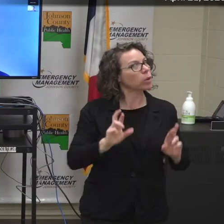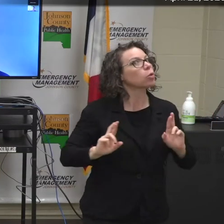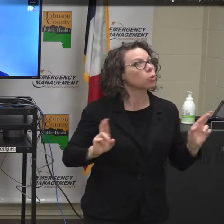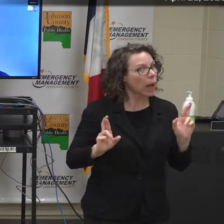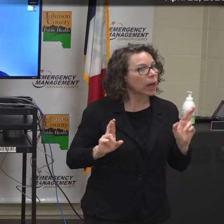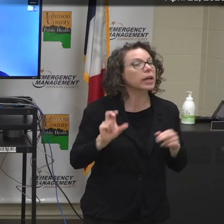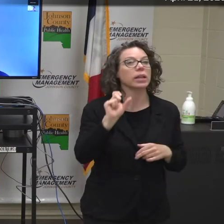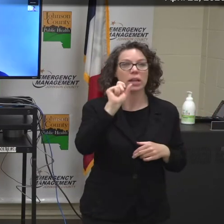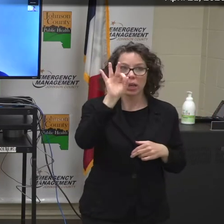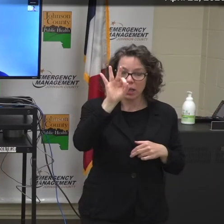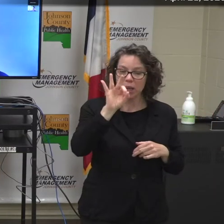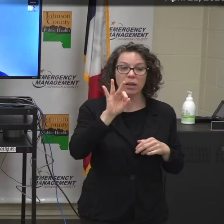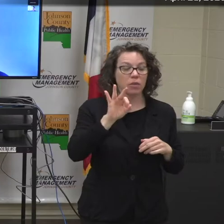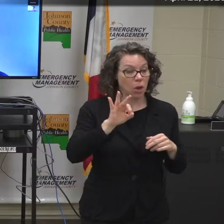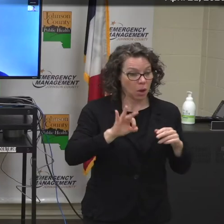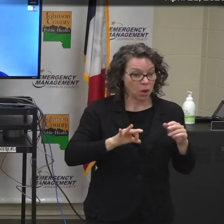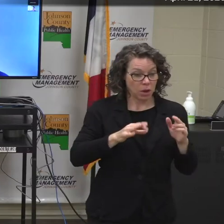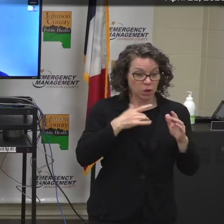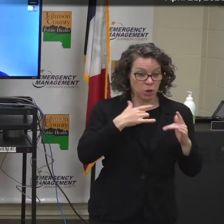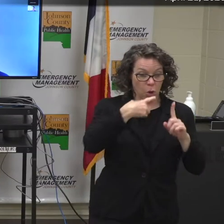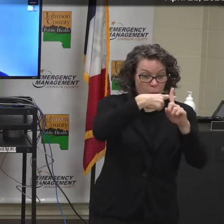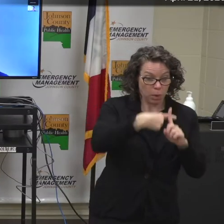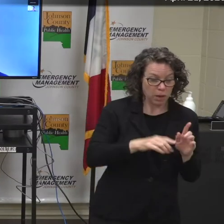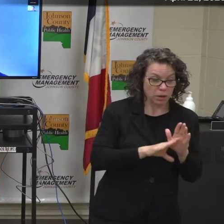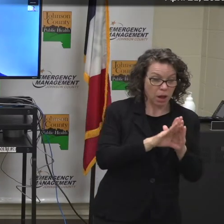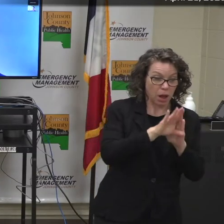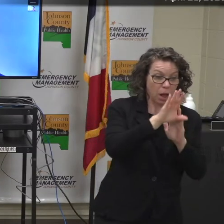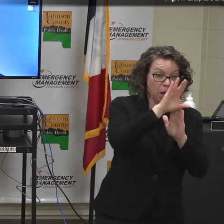is within the first wave or the second wave.